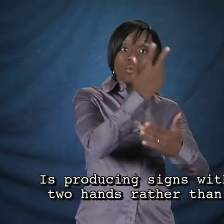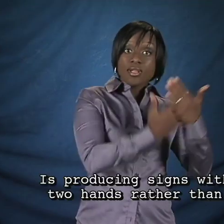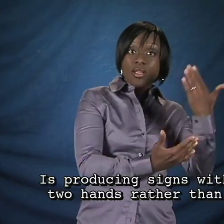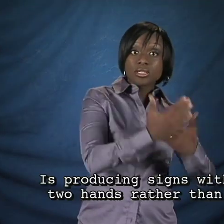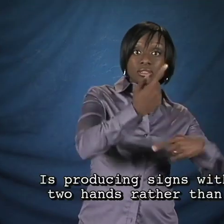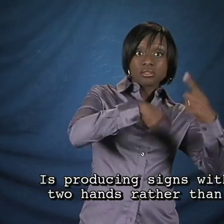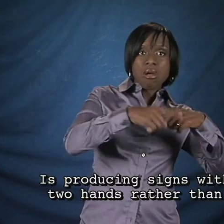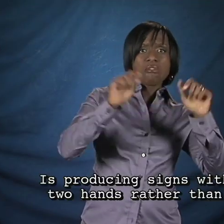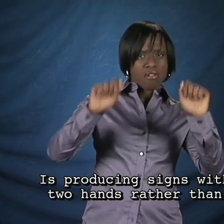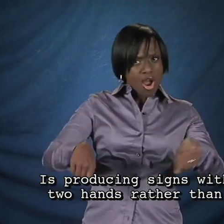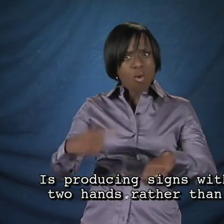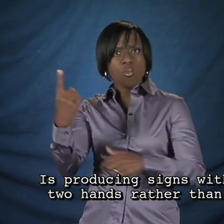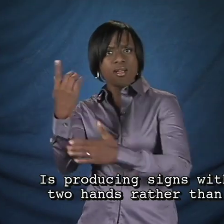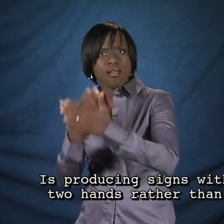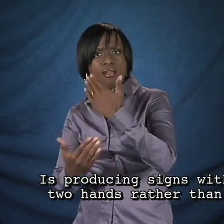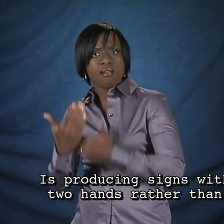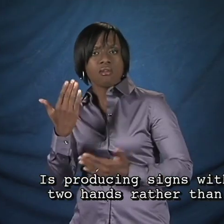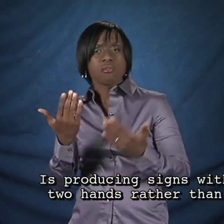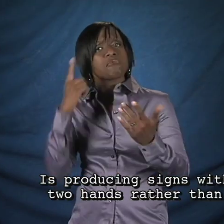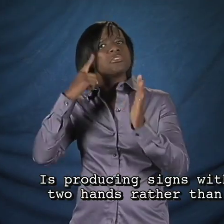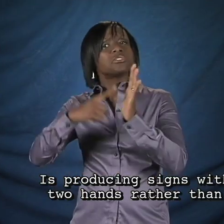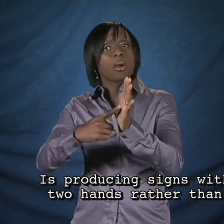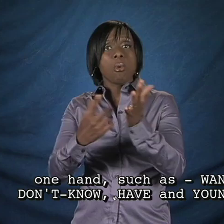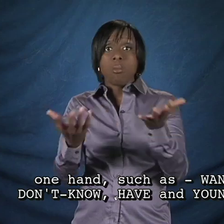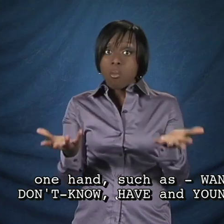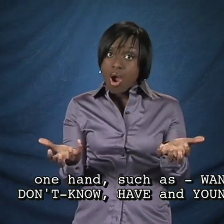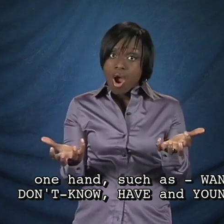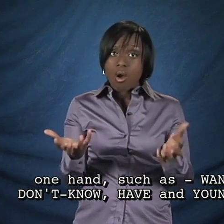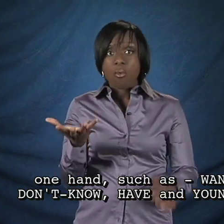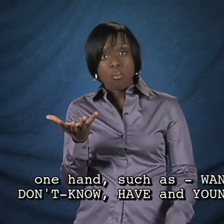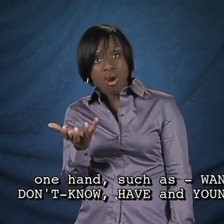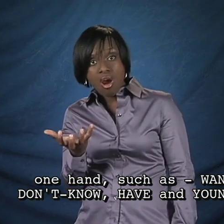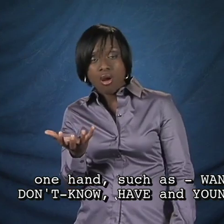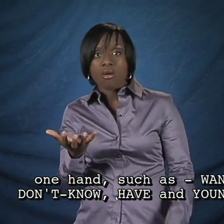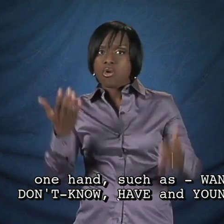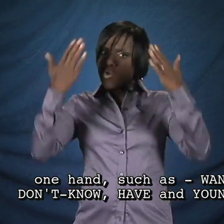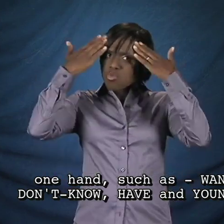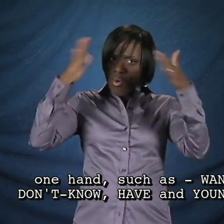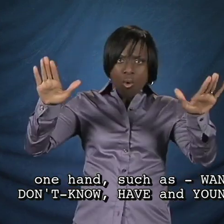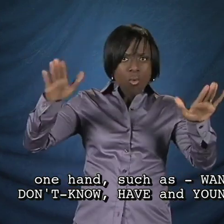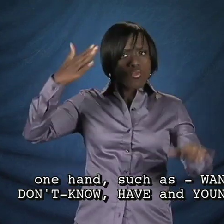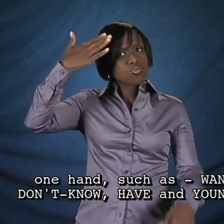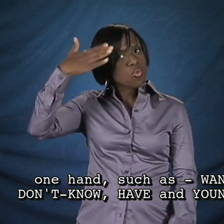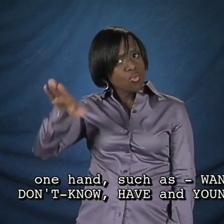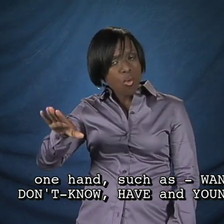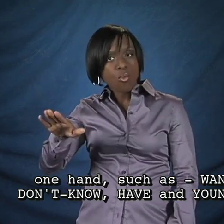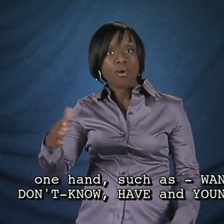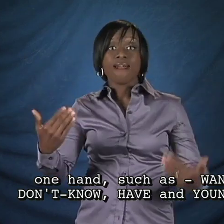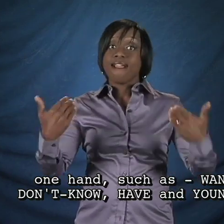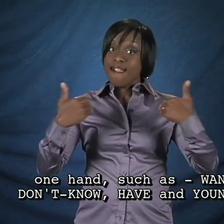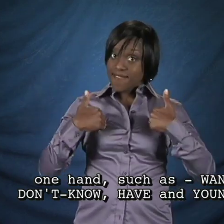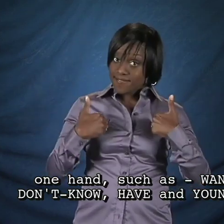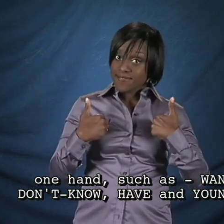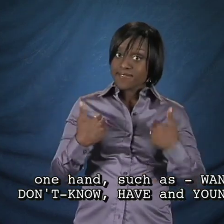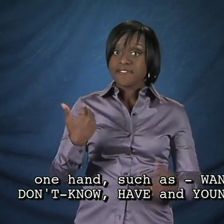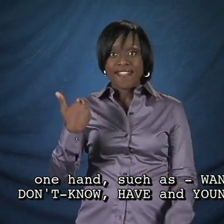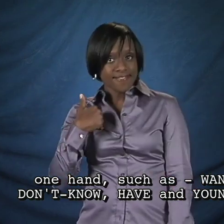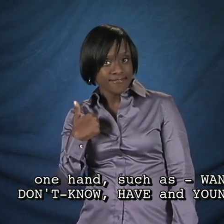Is producing signs with two hands rather than one hand such as want, don't know, have,